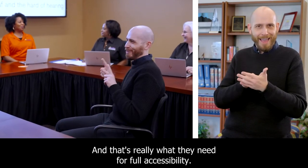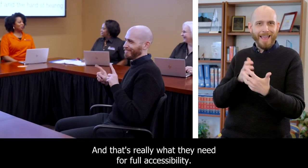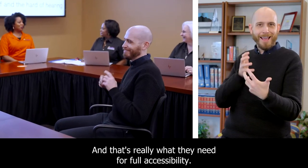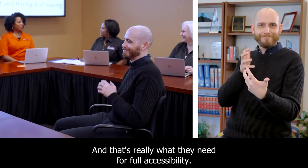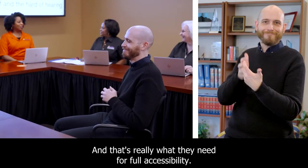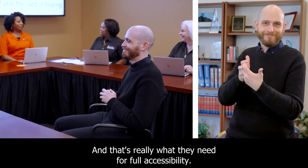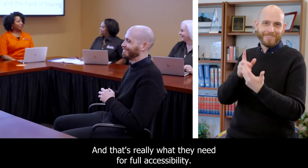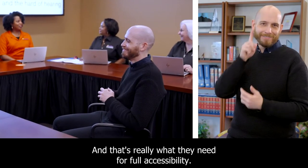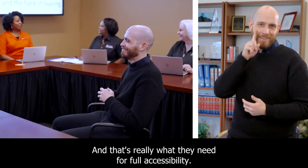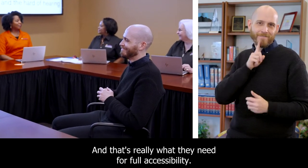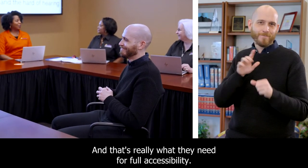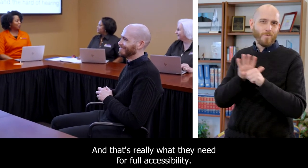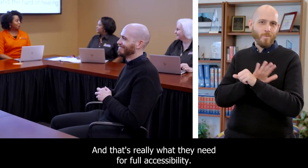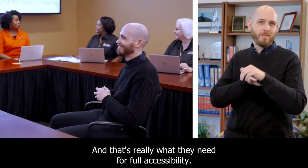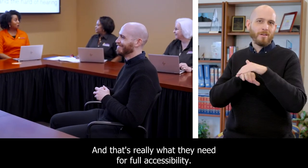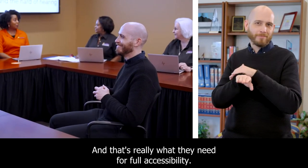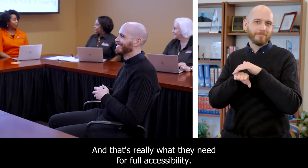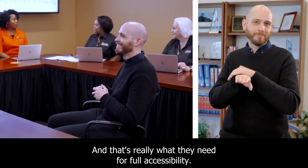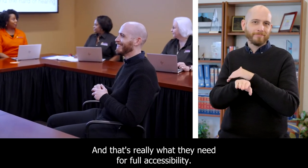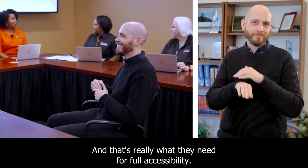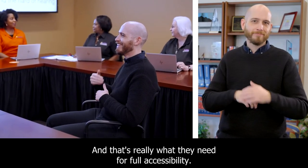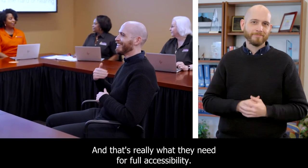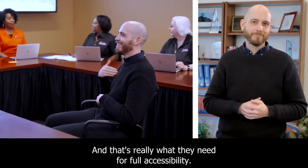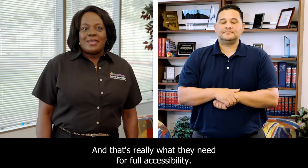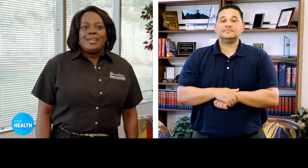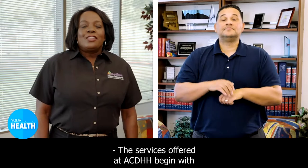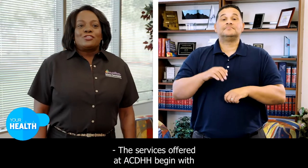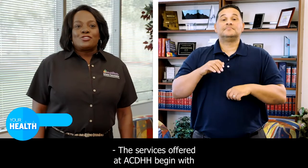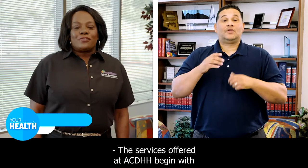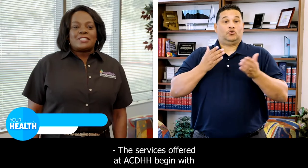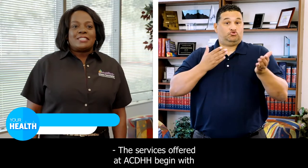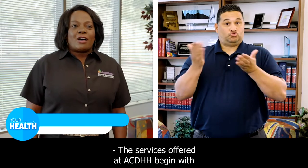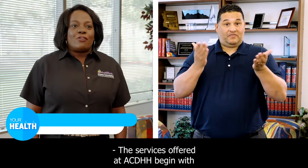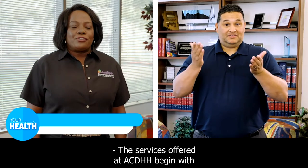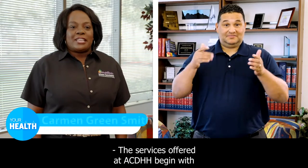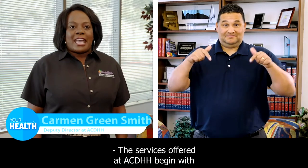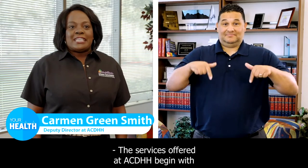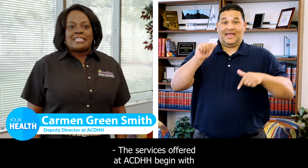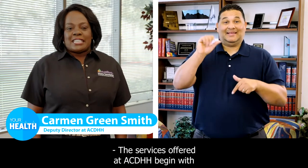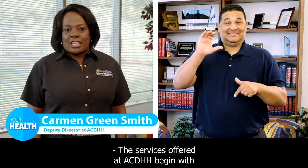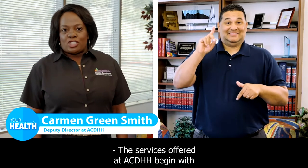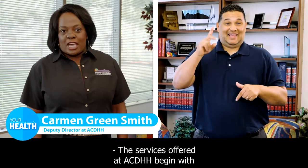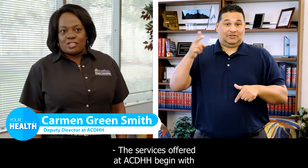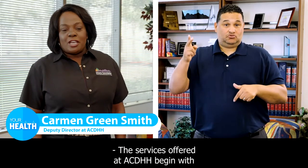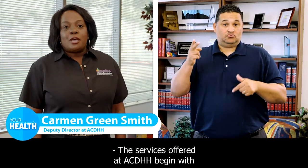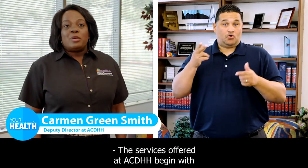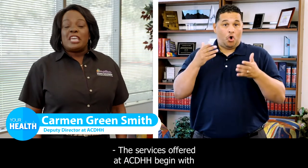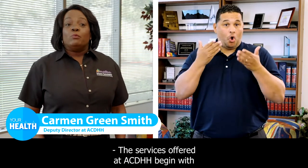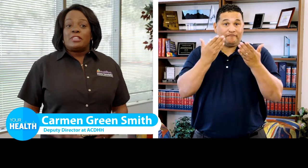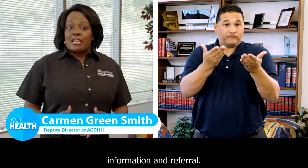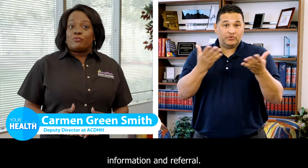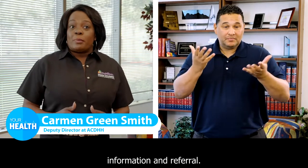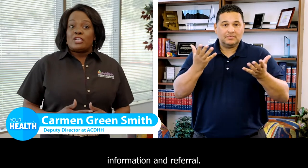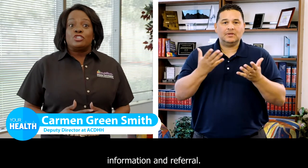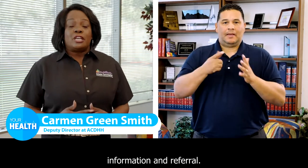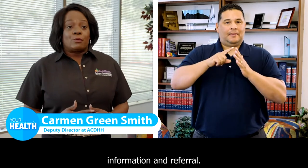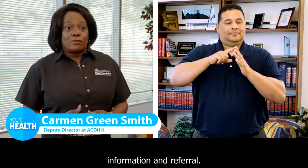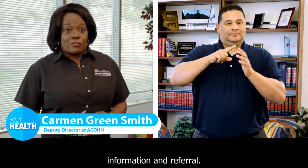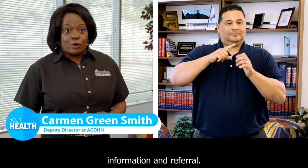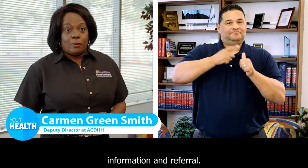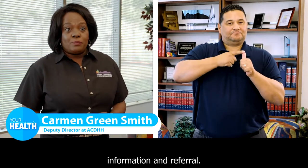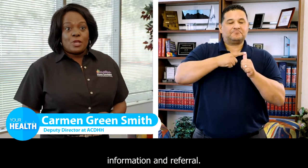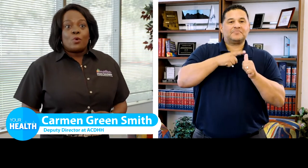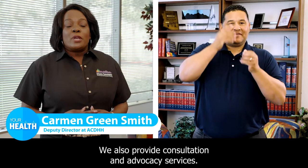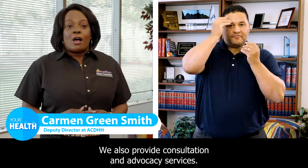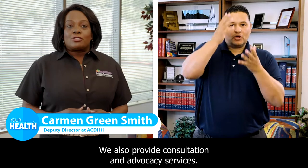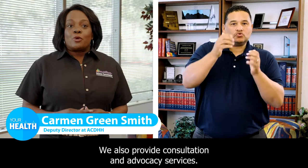and that's really what they need for full accessibility. The services offered at ACDHH begin with information and